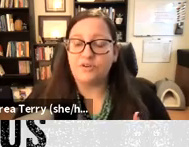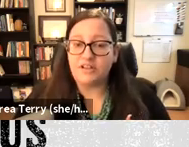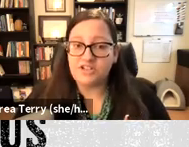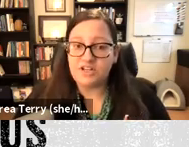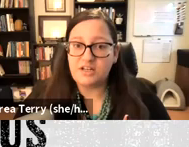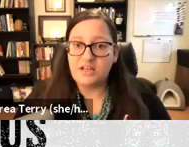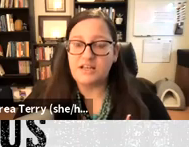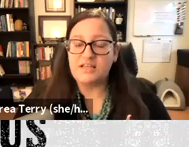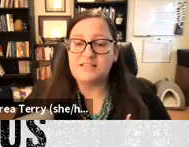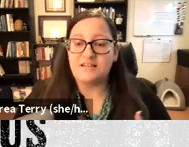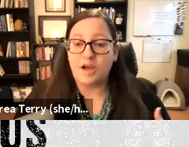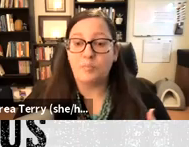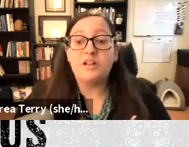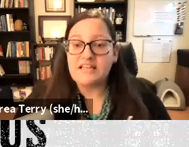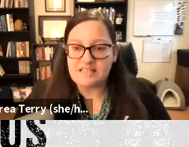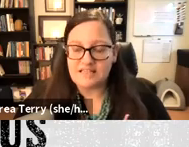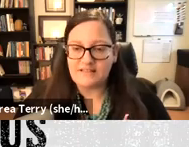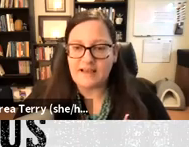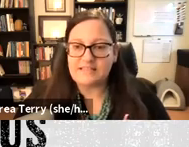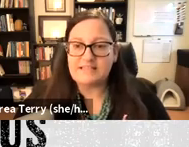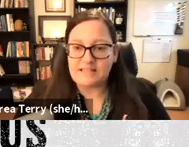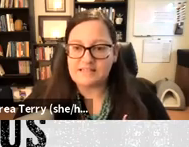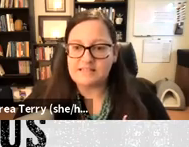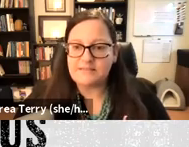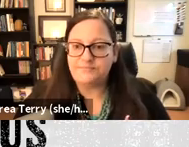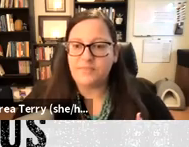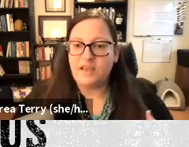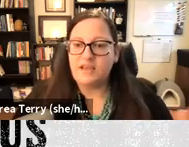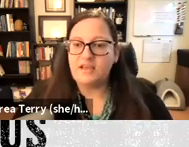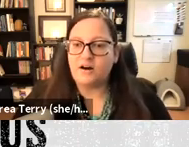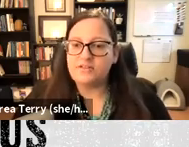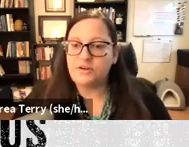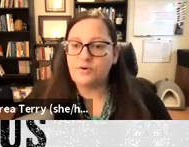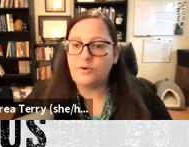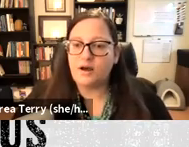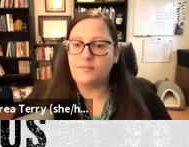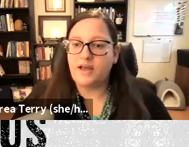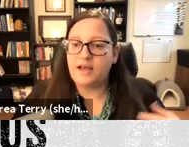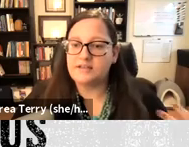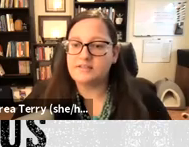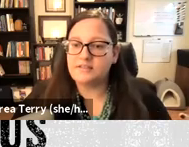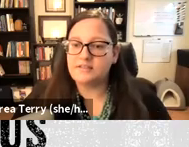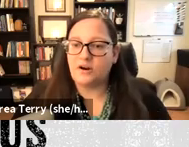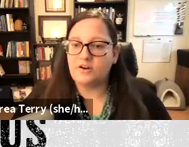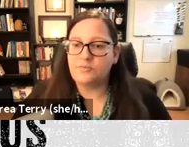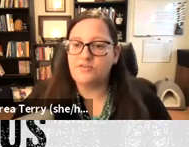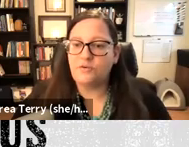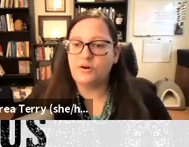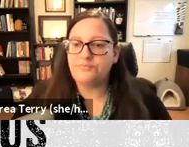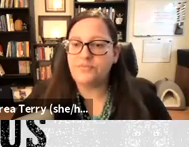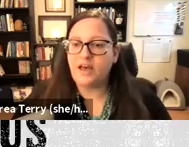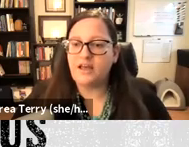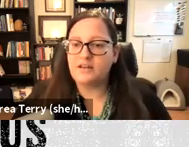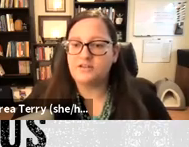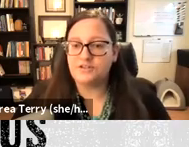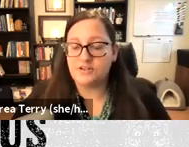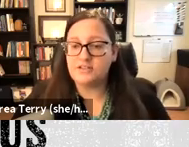religion is complete in that sentence. He also has argued before